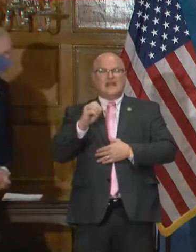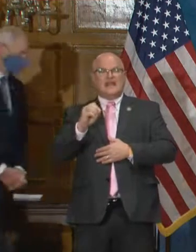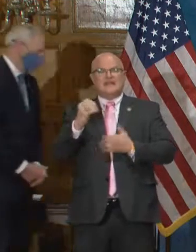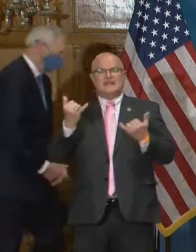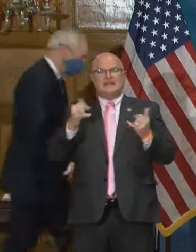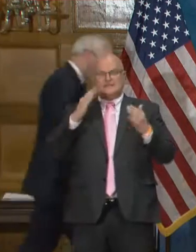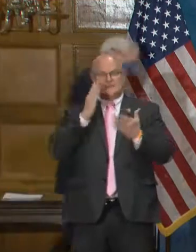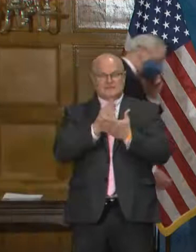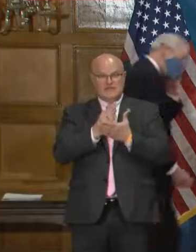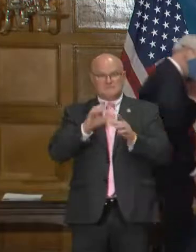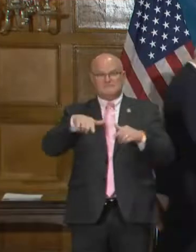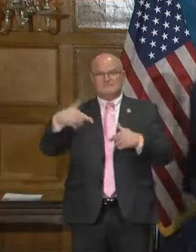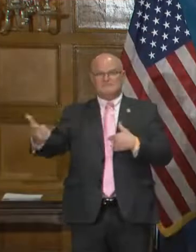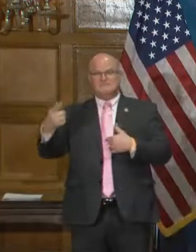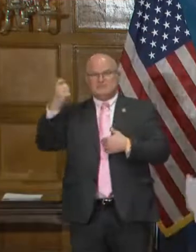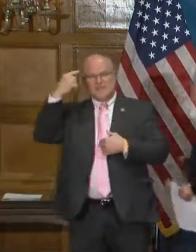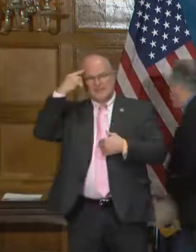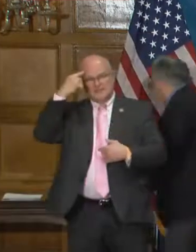Governor. Thank you.